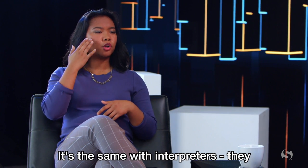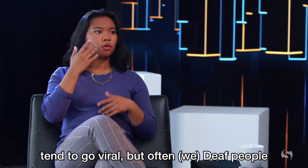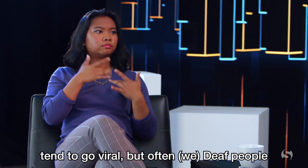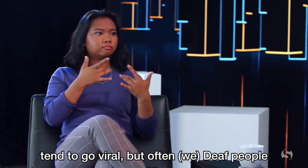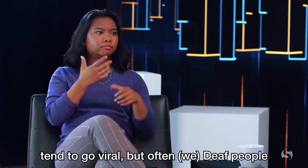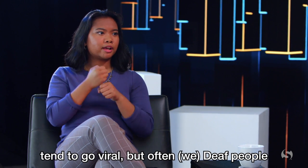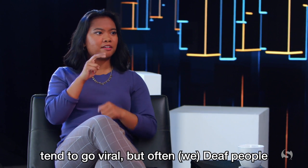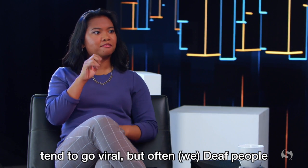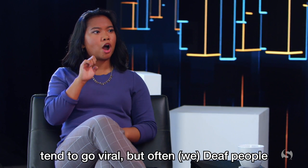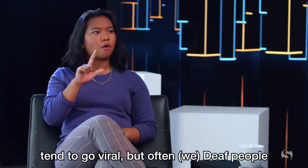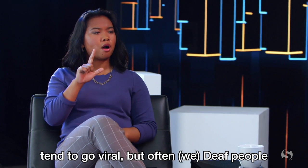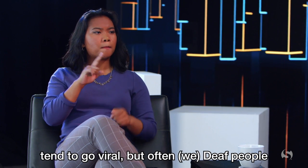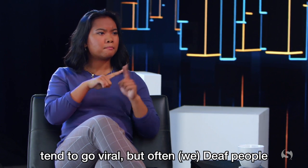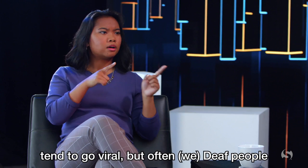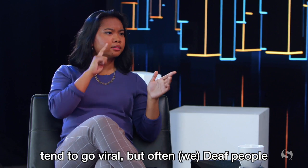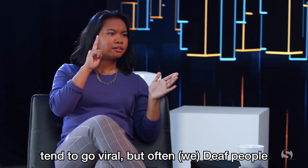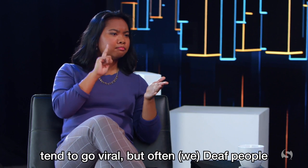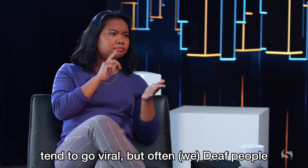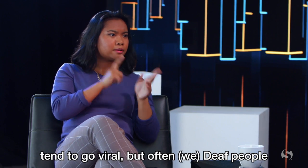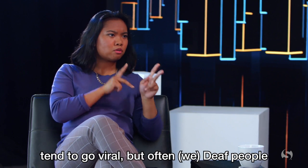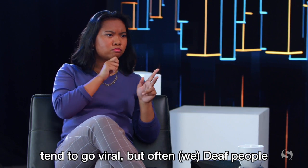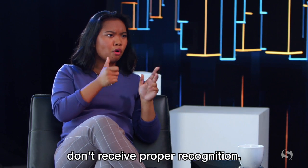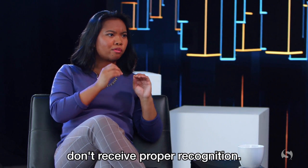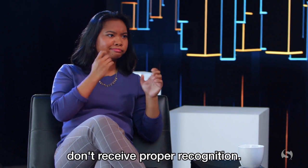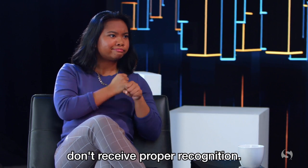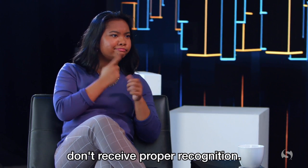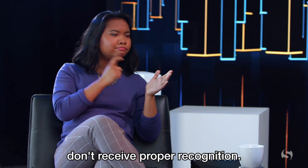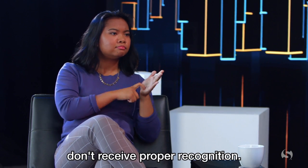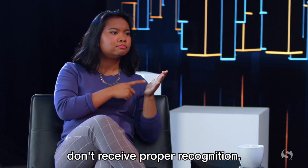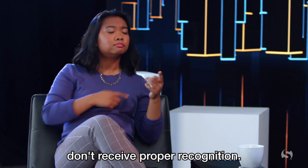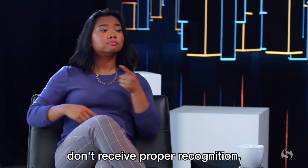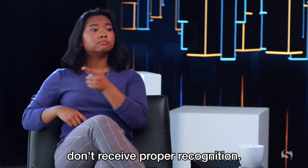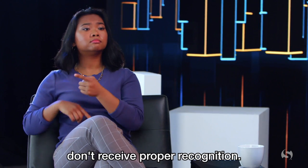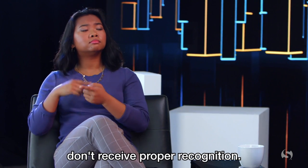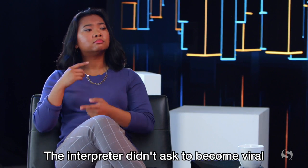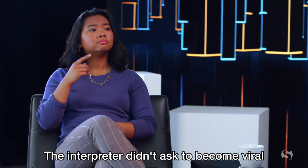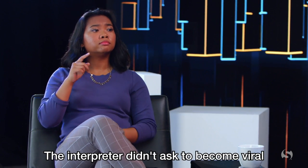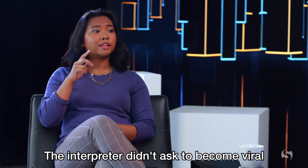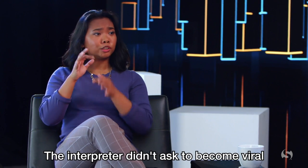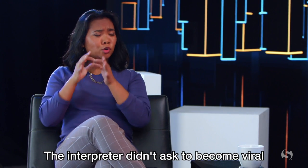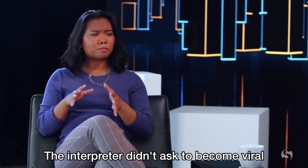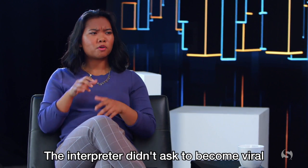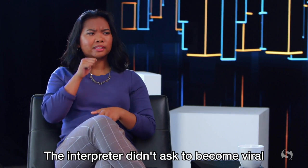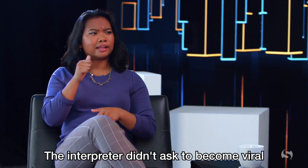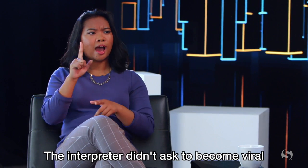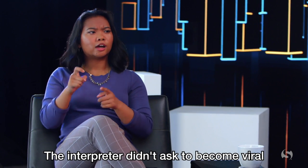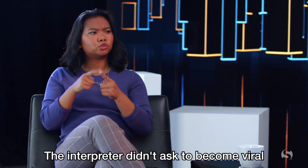They tend to go viral. But often, we Deaf people don't receive proper recognition. The interpreter didn't